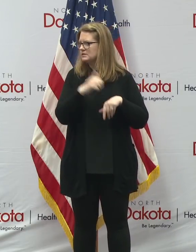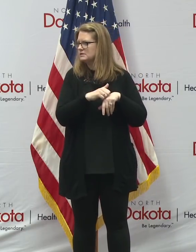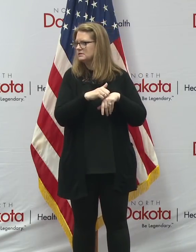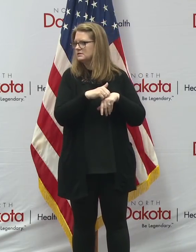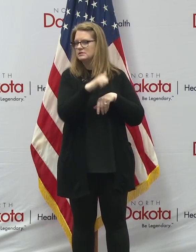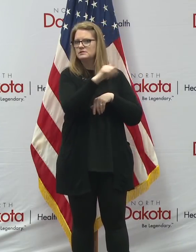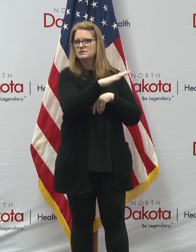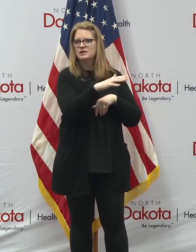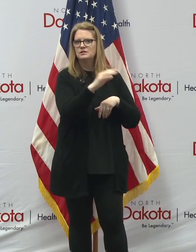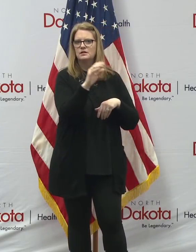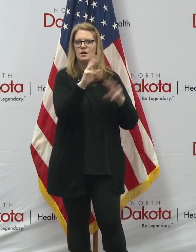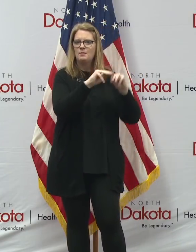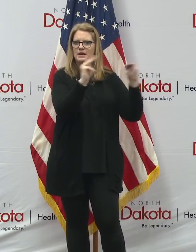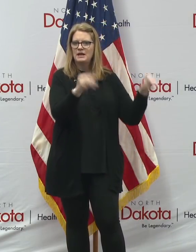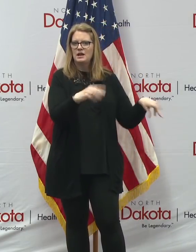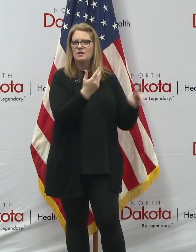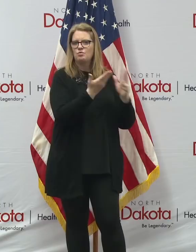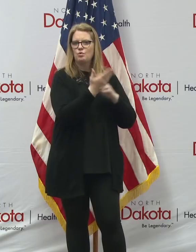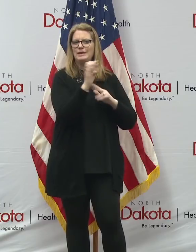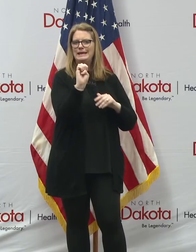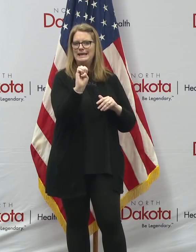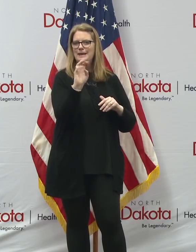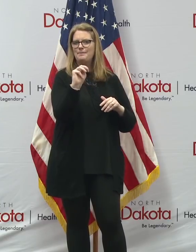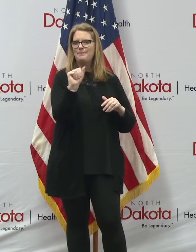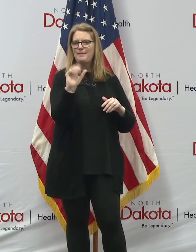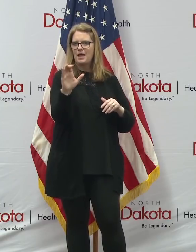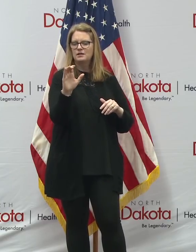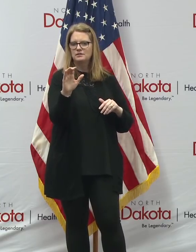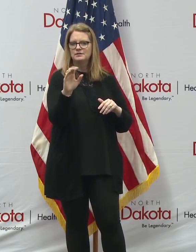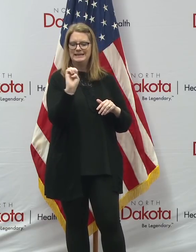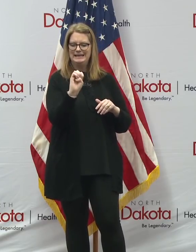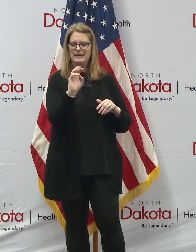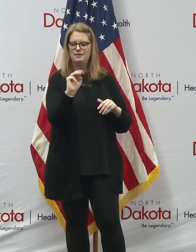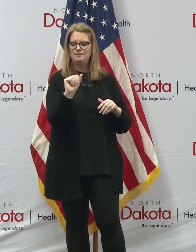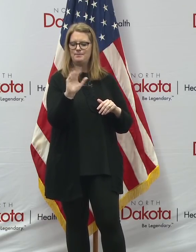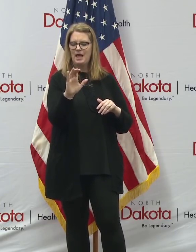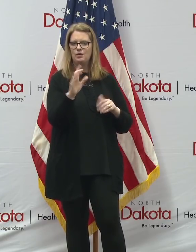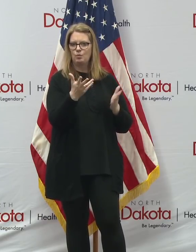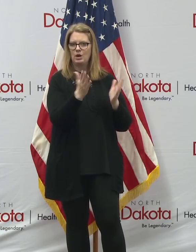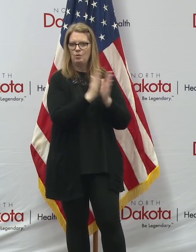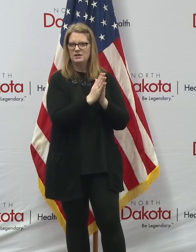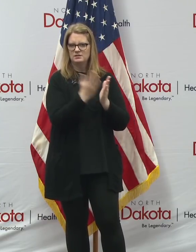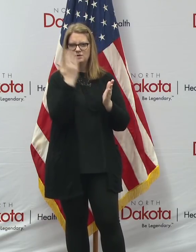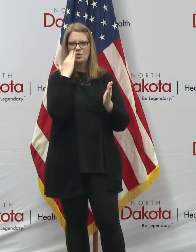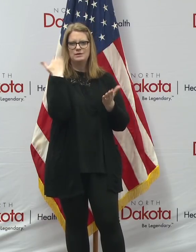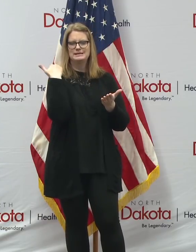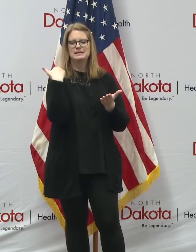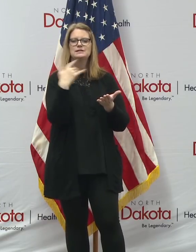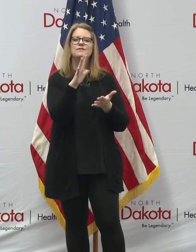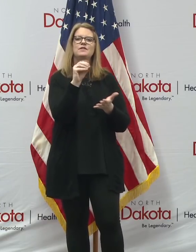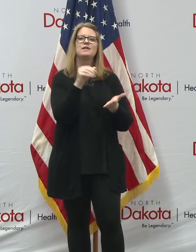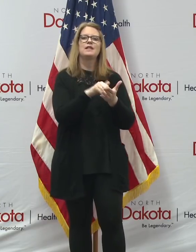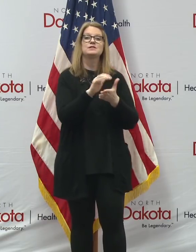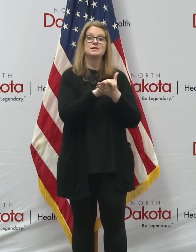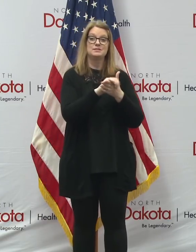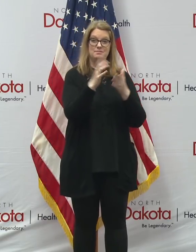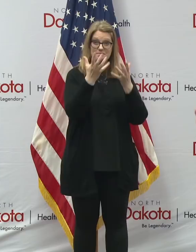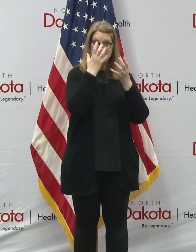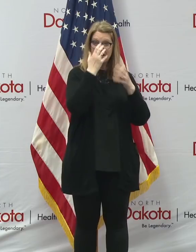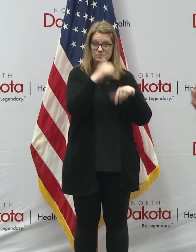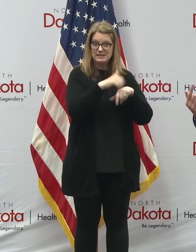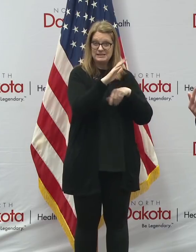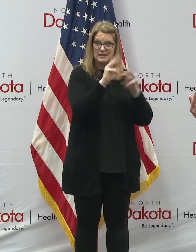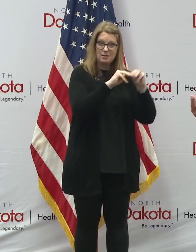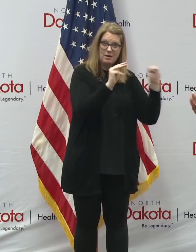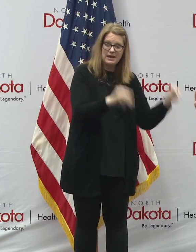an EMAC request. OK, so, OK, they're saying they did. On the EMAC request, we earlier, we talked about the 50,000 masks we sent to Montana. That